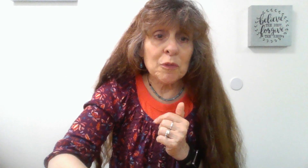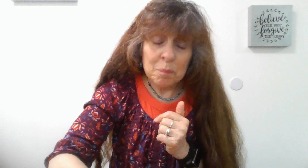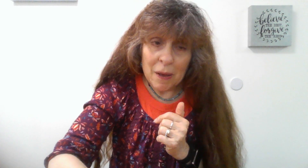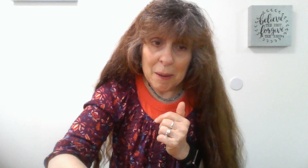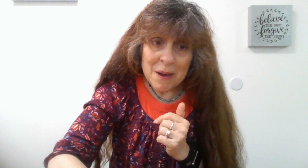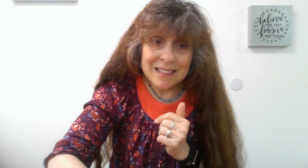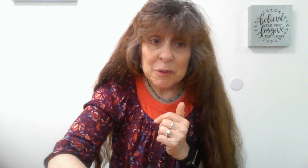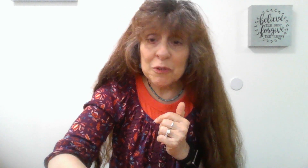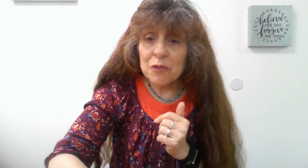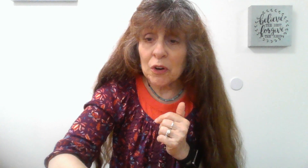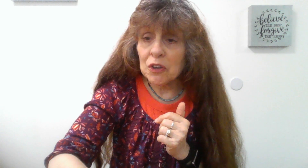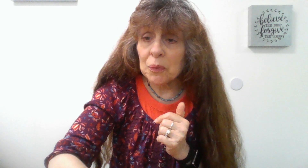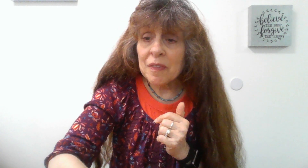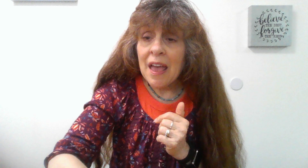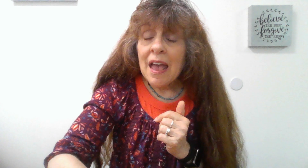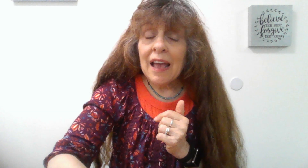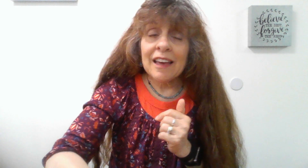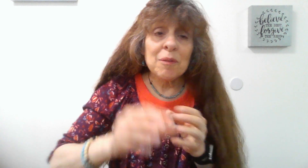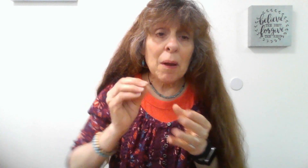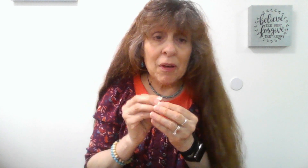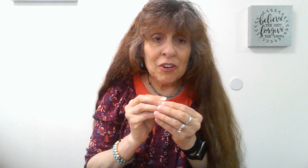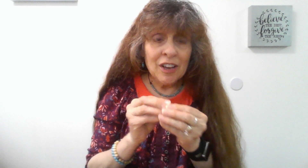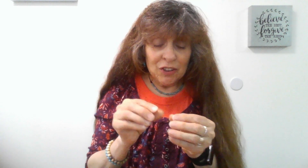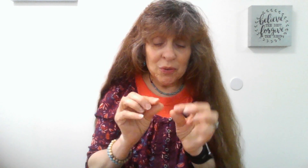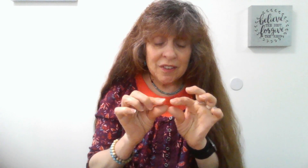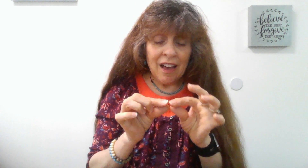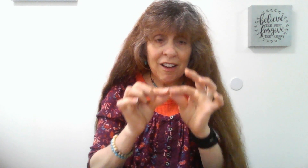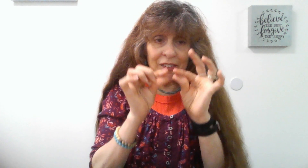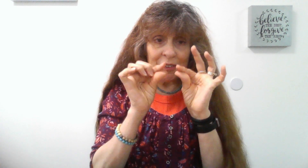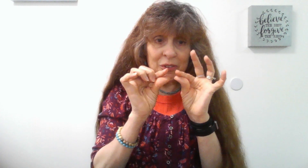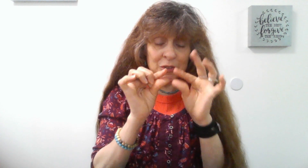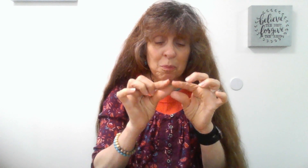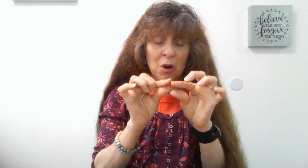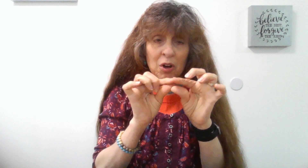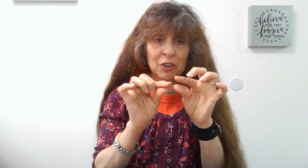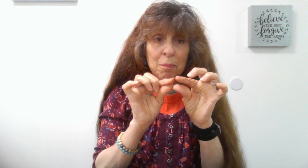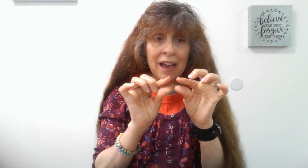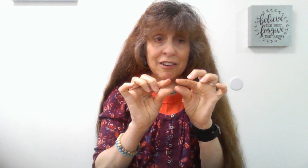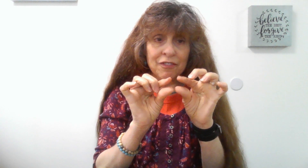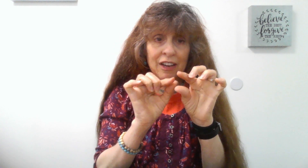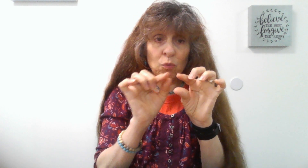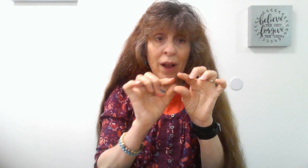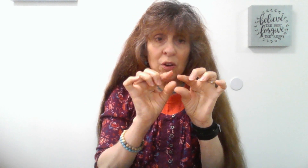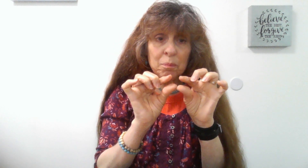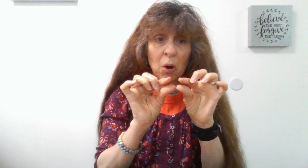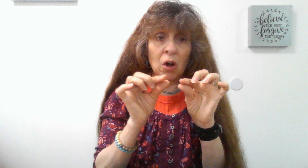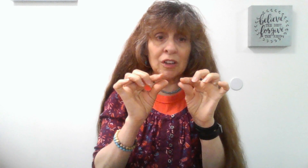for you. And my mother used to have a little small, little magnifying round ball